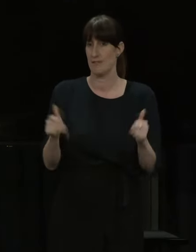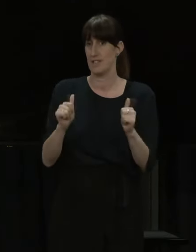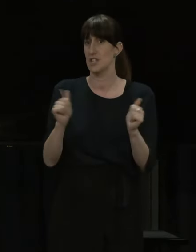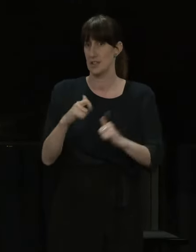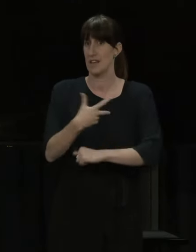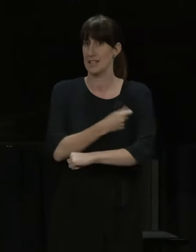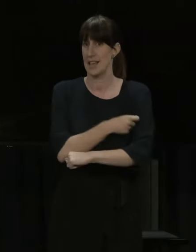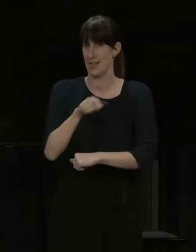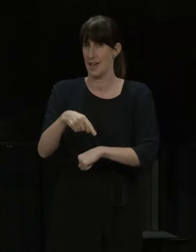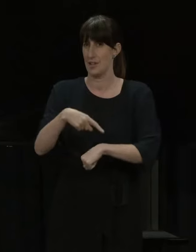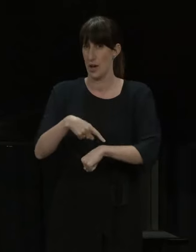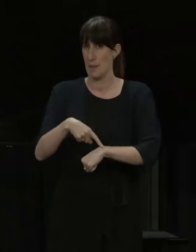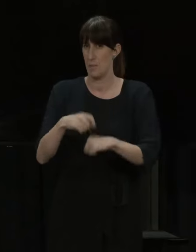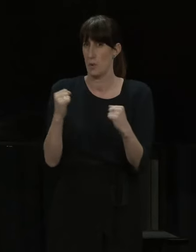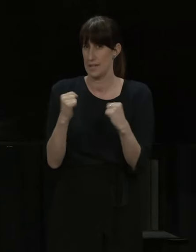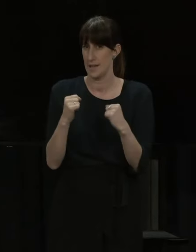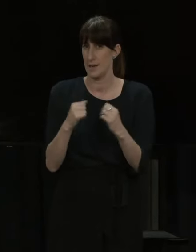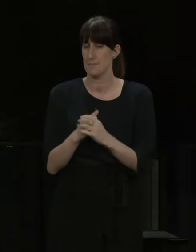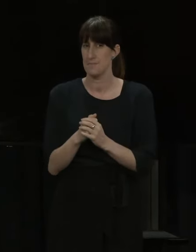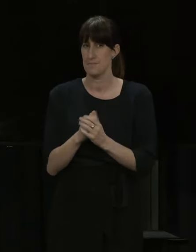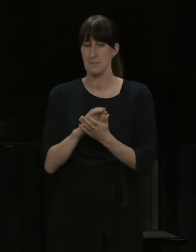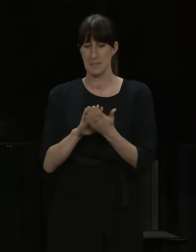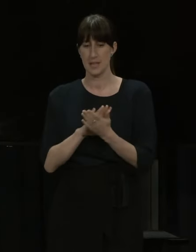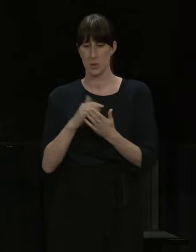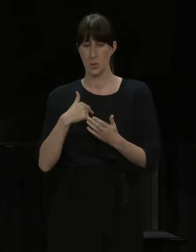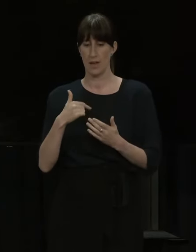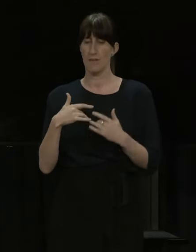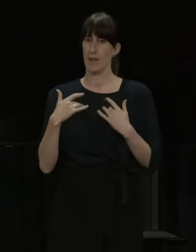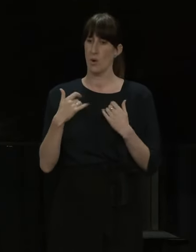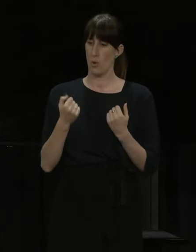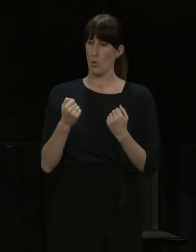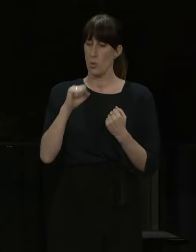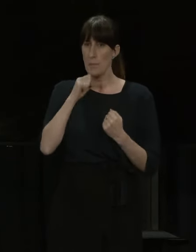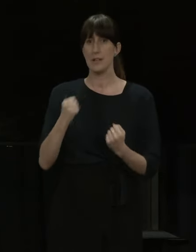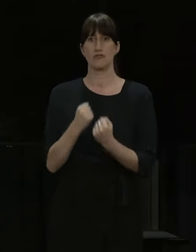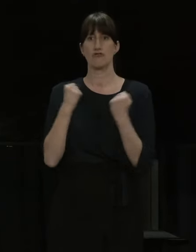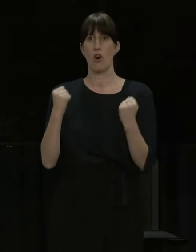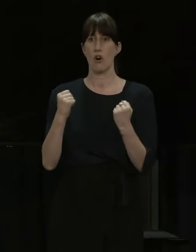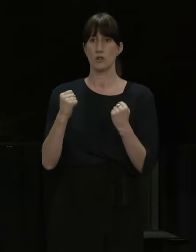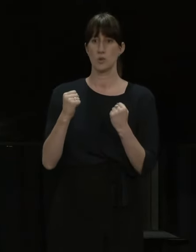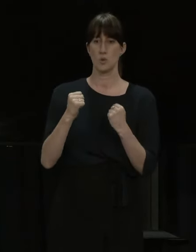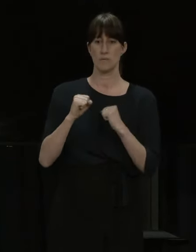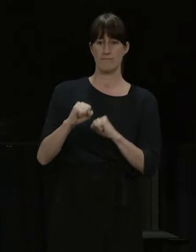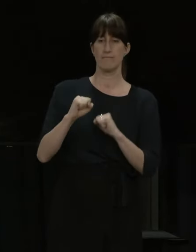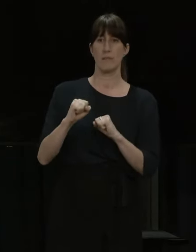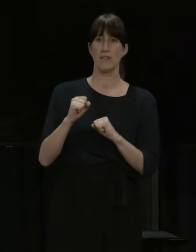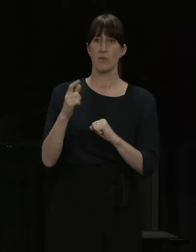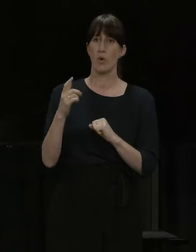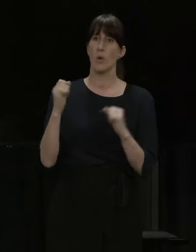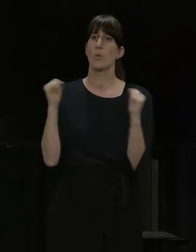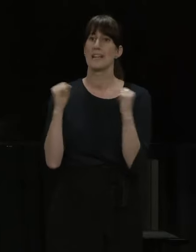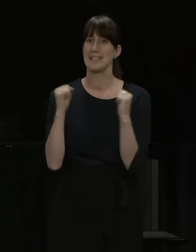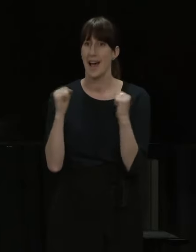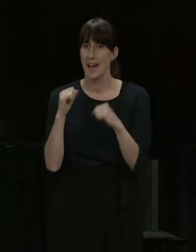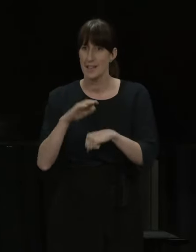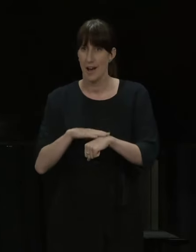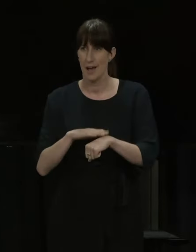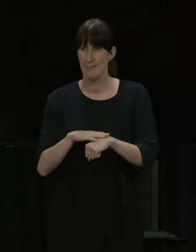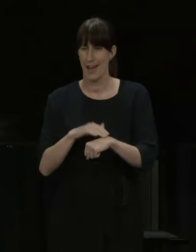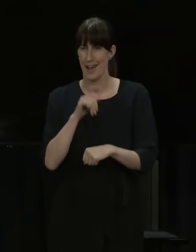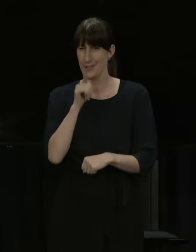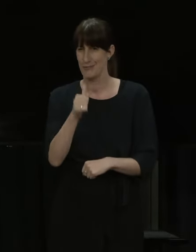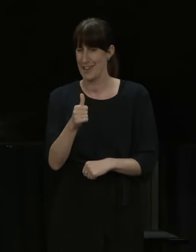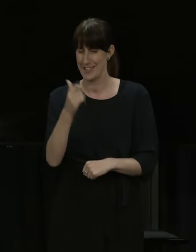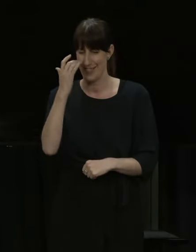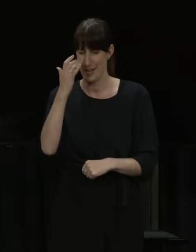be vaccinated. That will put us in a very, very strong position heading into the New Zealand winter. You know, it's funny to think about that